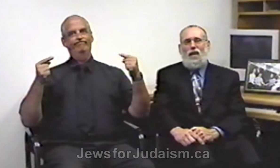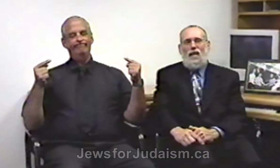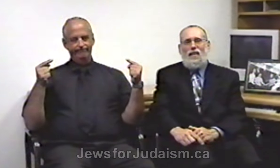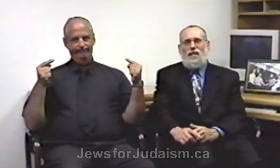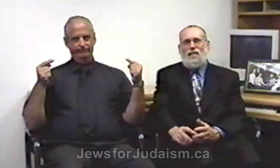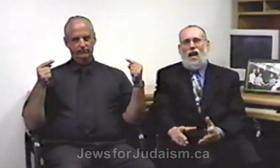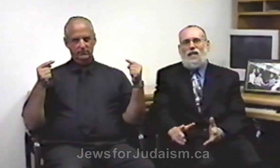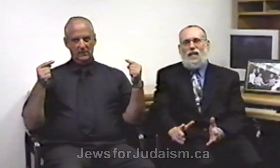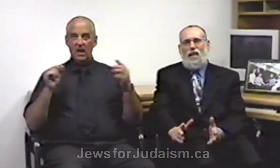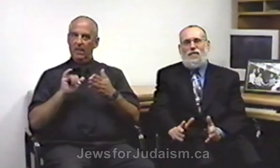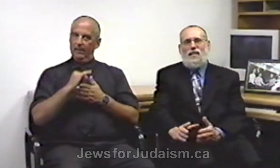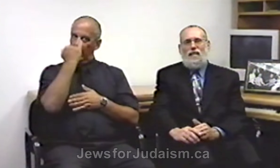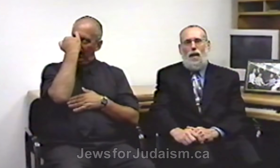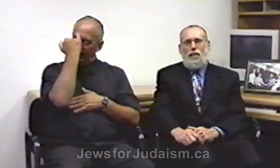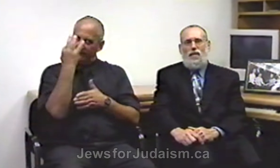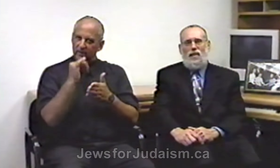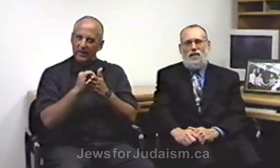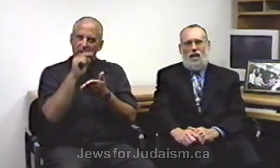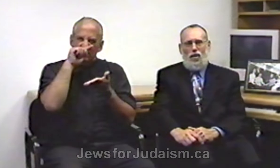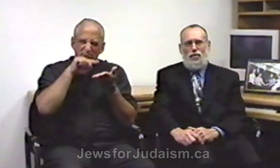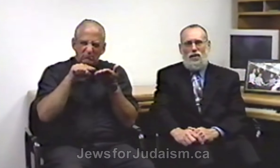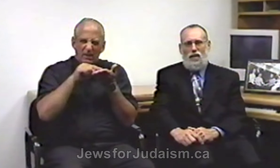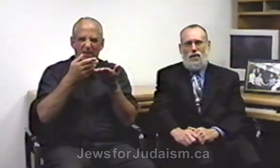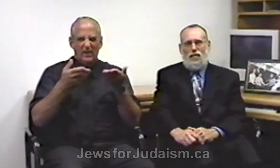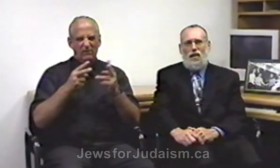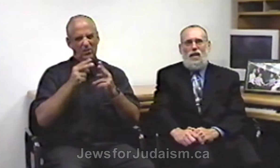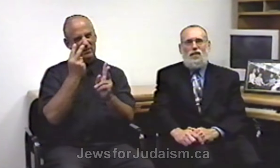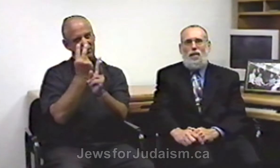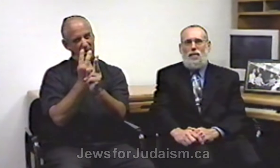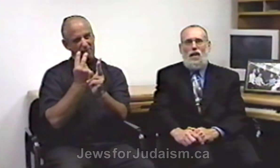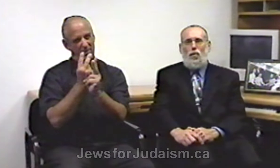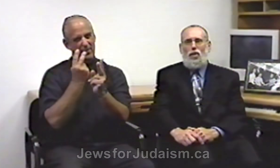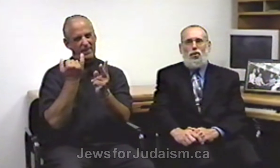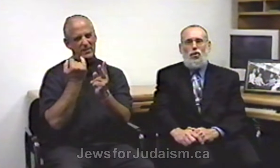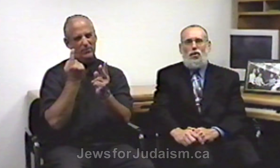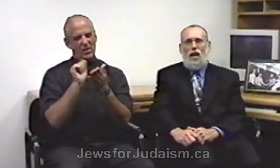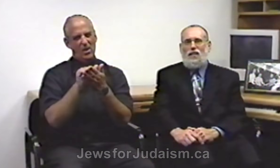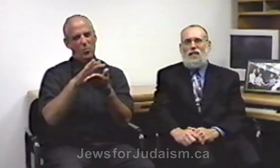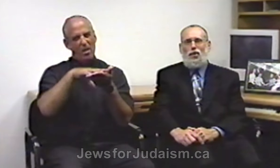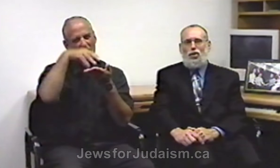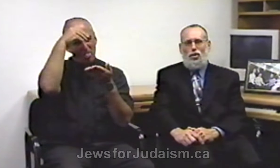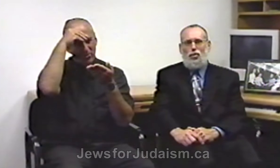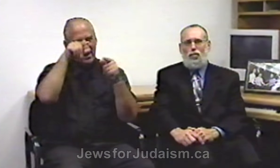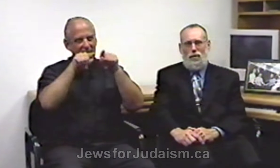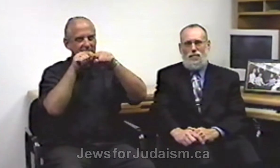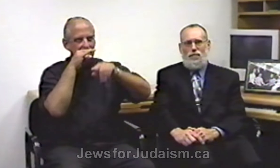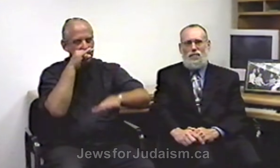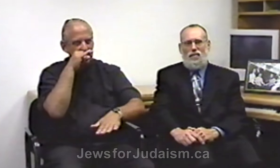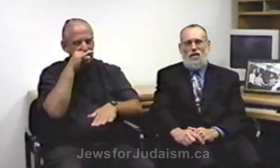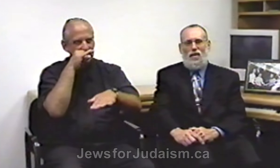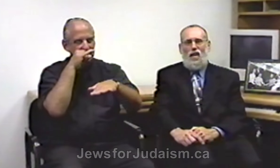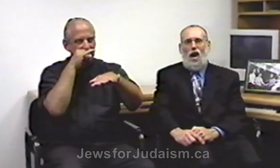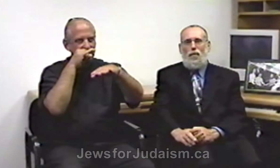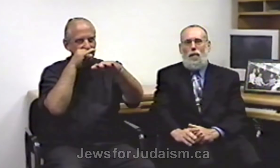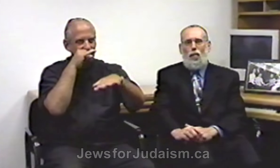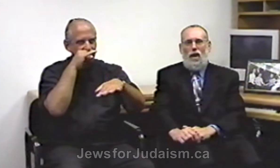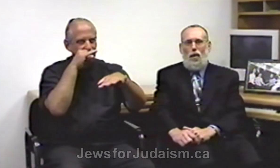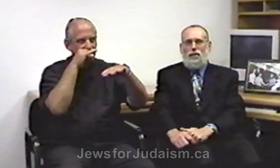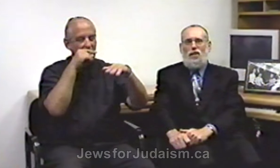this idea of examining things carefully is something that we learn as little children I remember when I was a